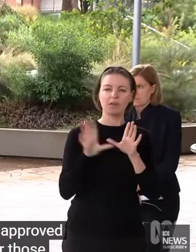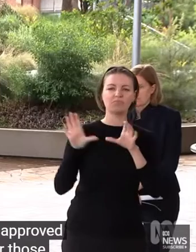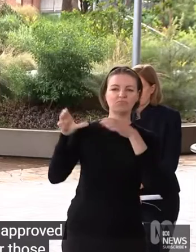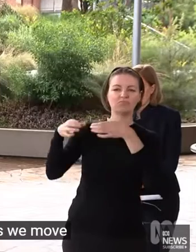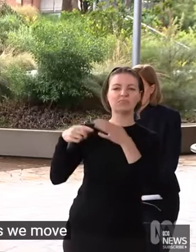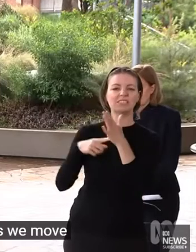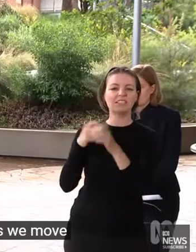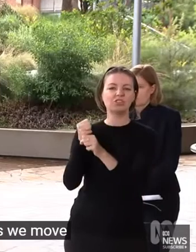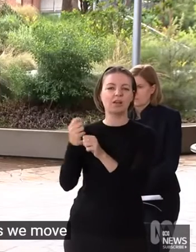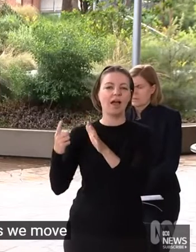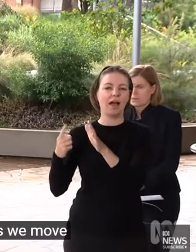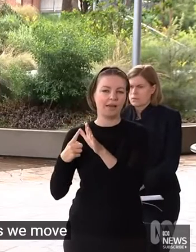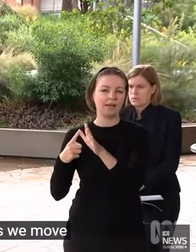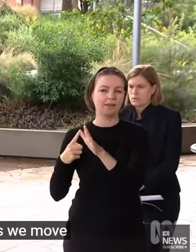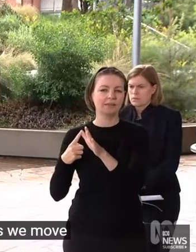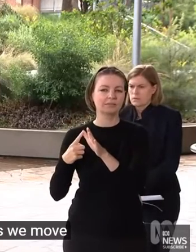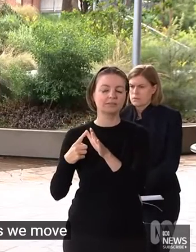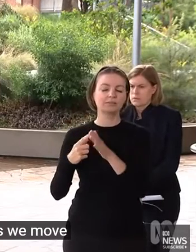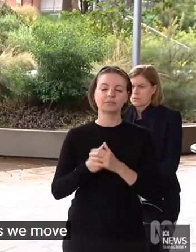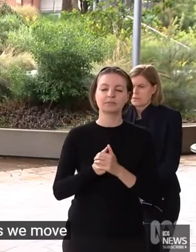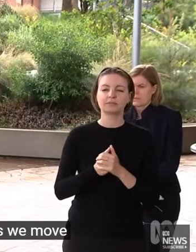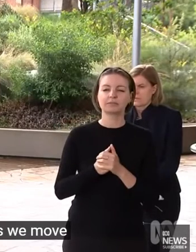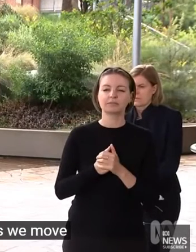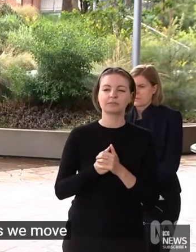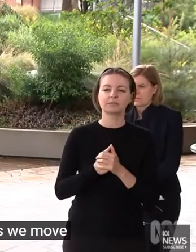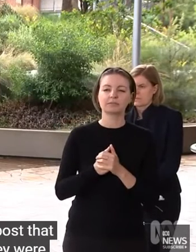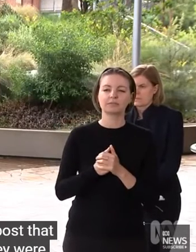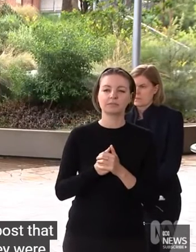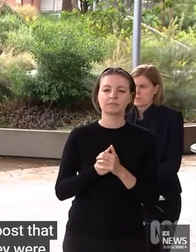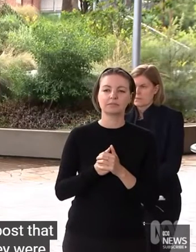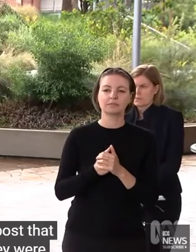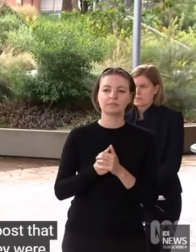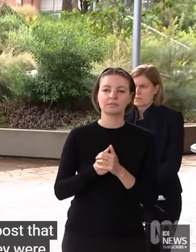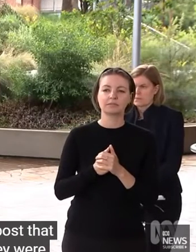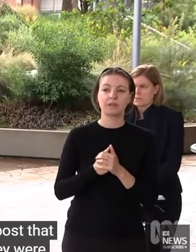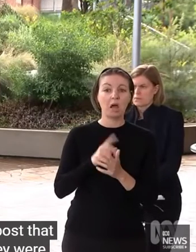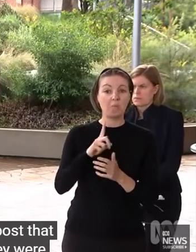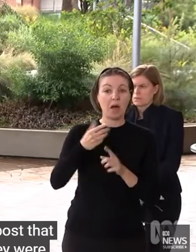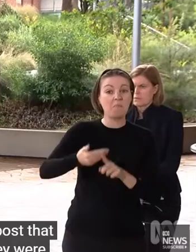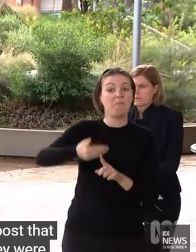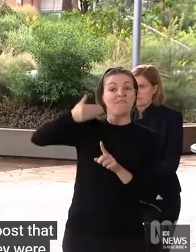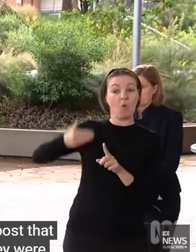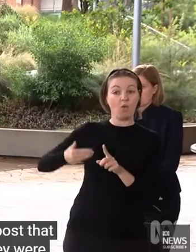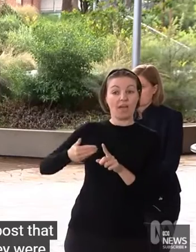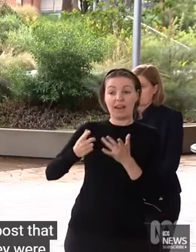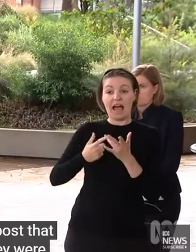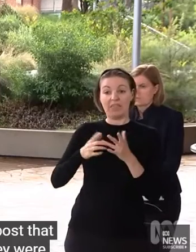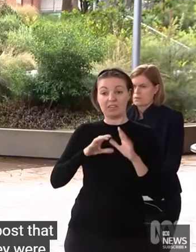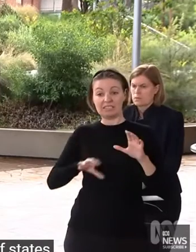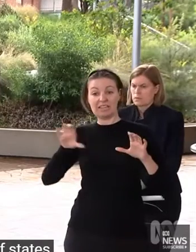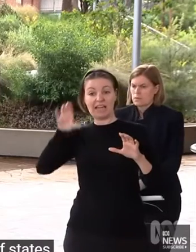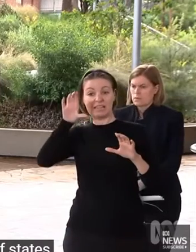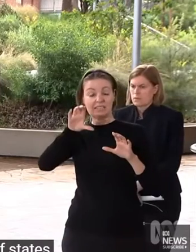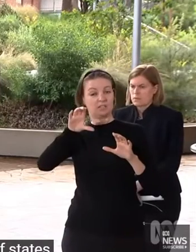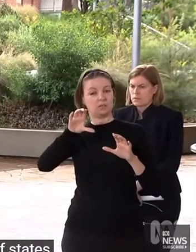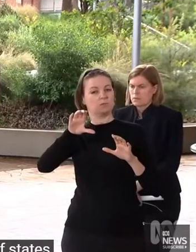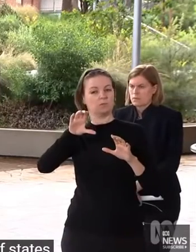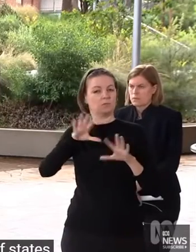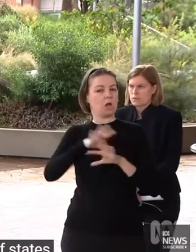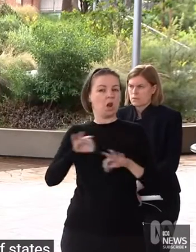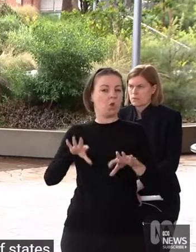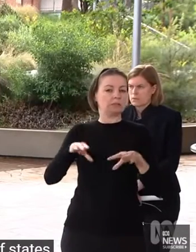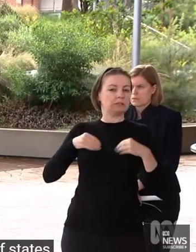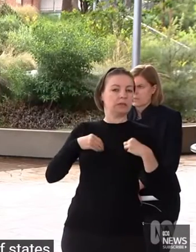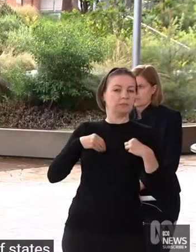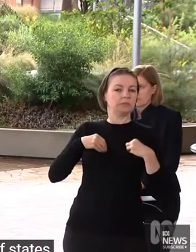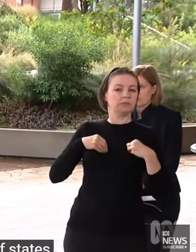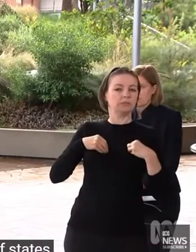know even post that point in time that they were illegal in a number of states. So there has been a transition from PCRs